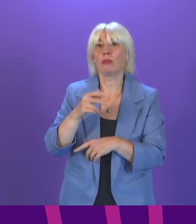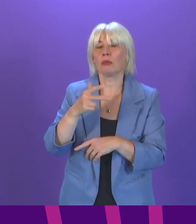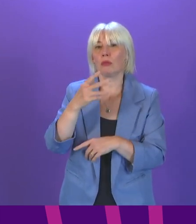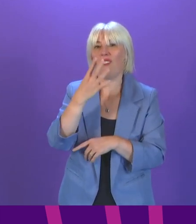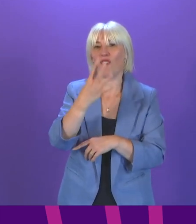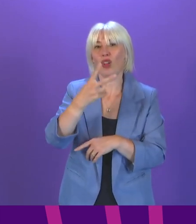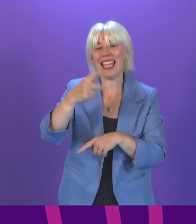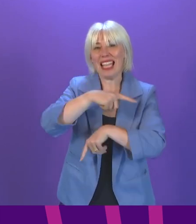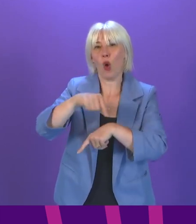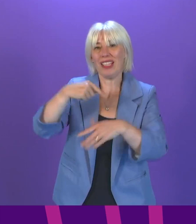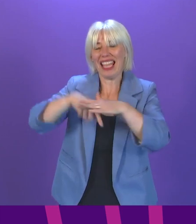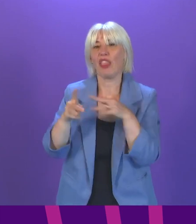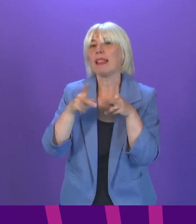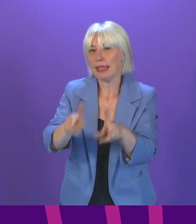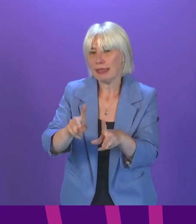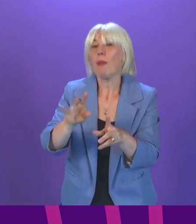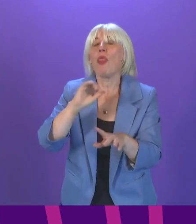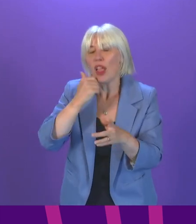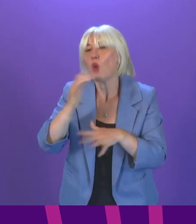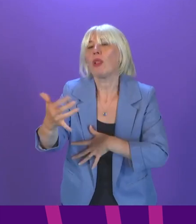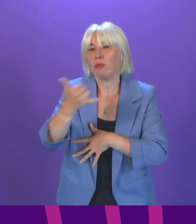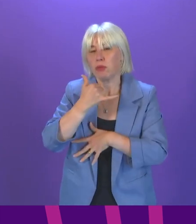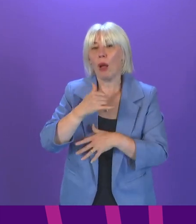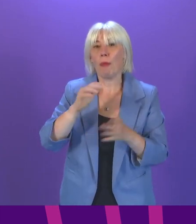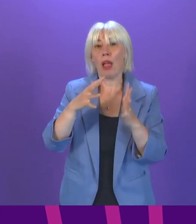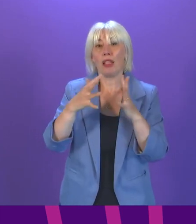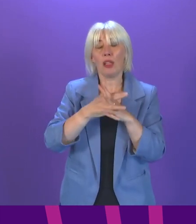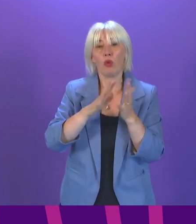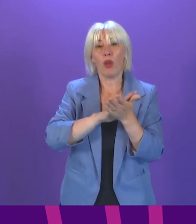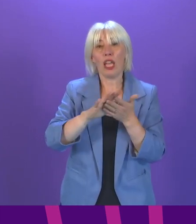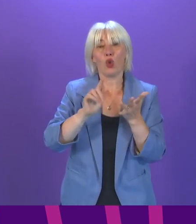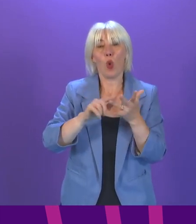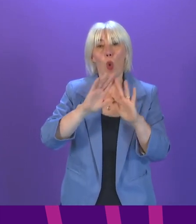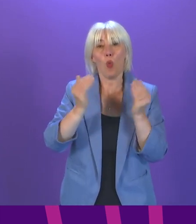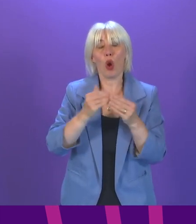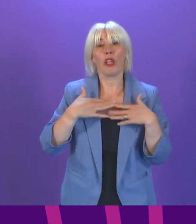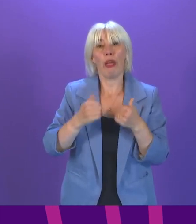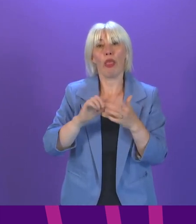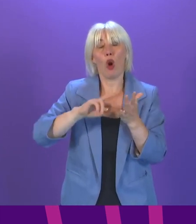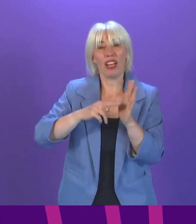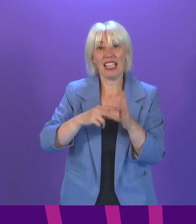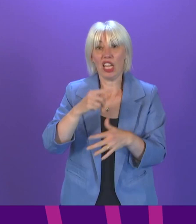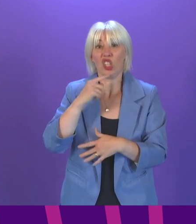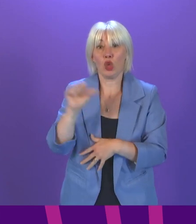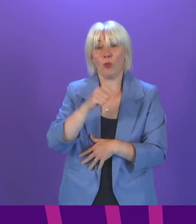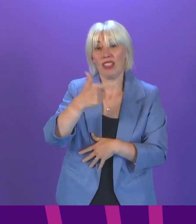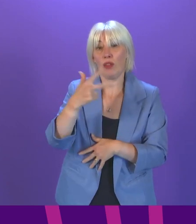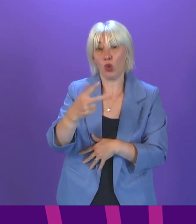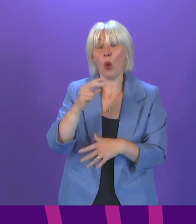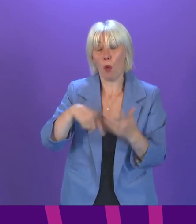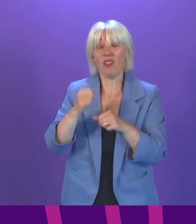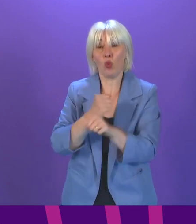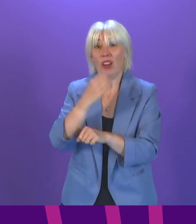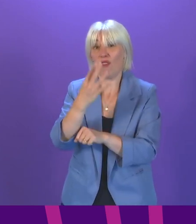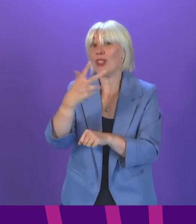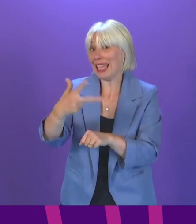management system. The WHO target, in terms of the provisional figures this week, being met, although they will be finalised next week.